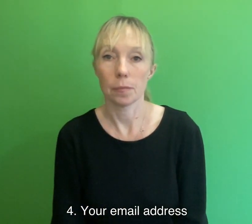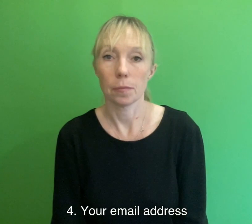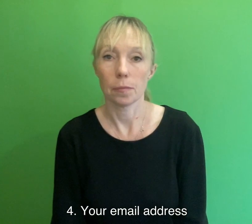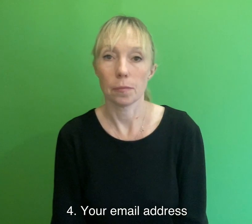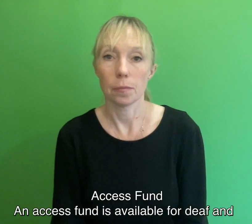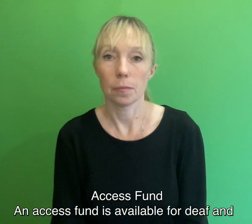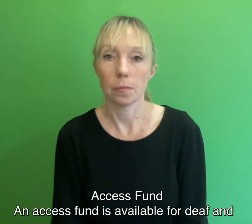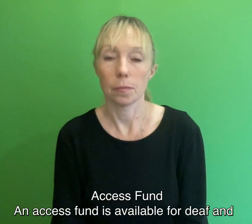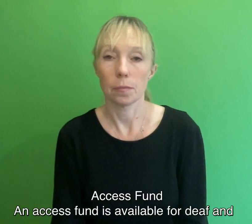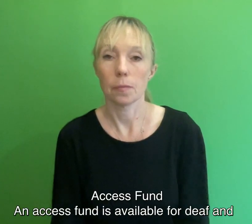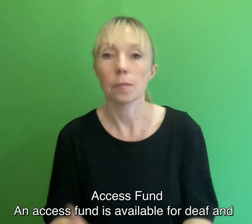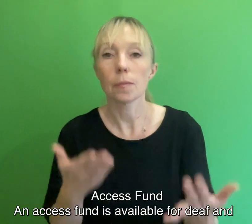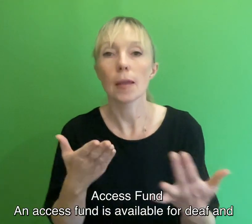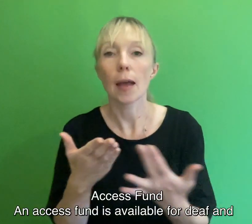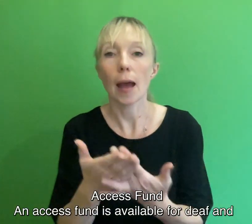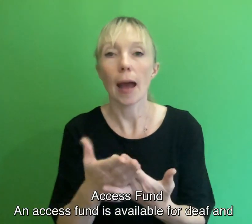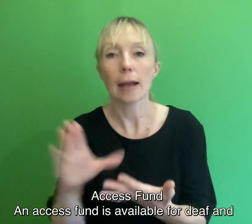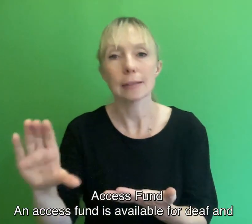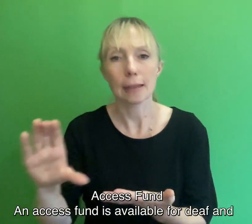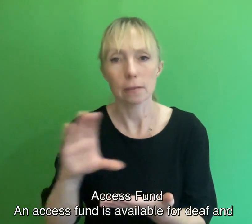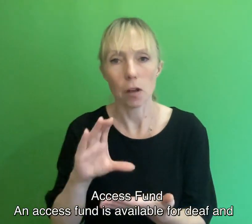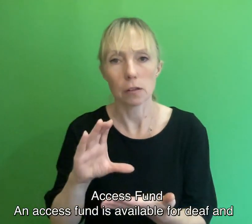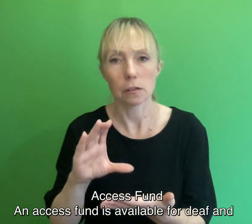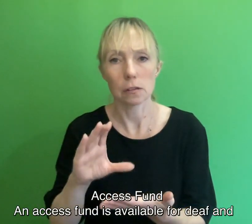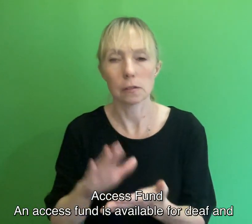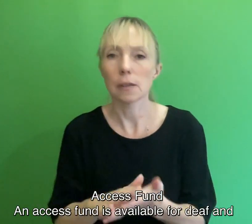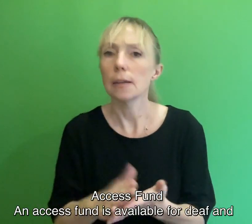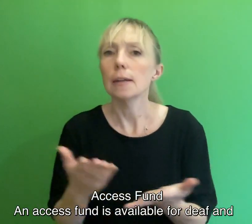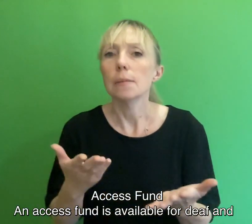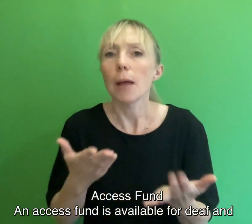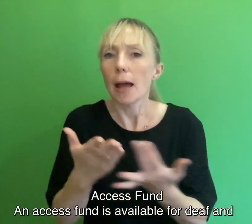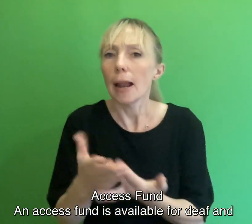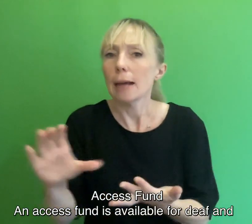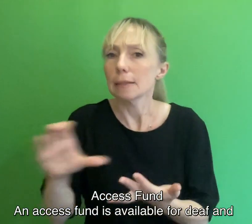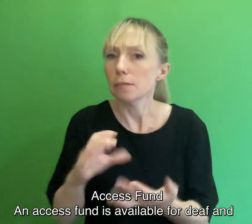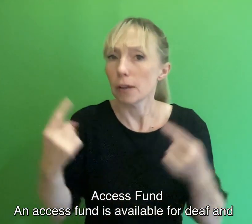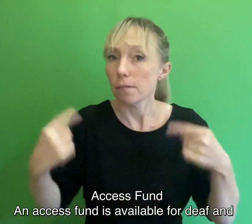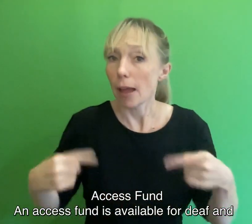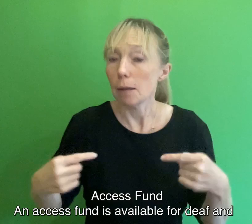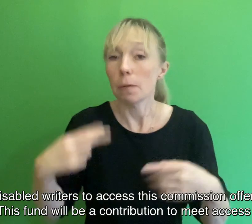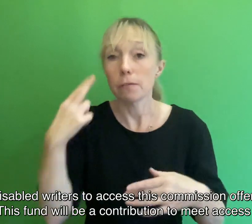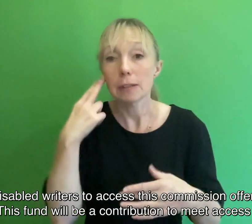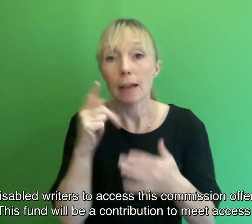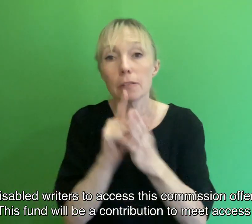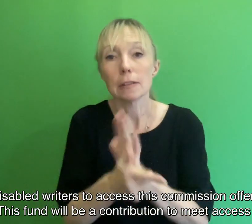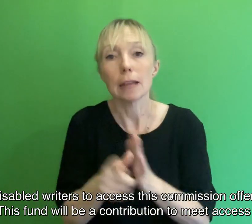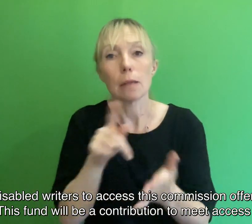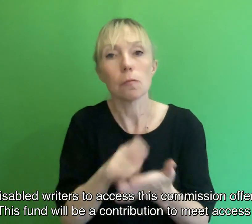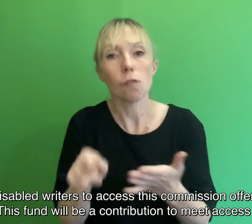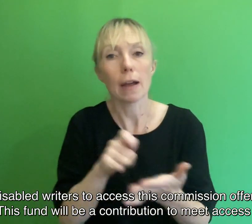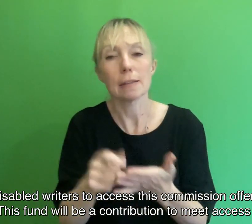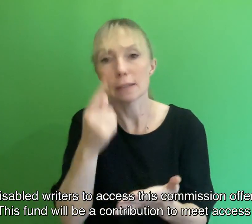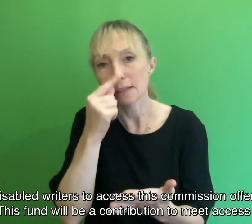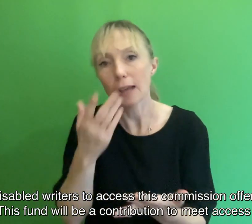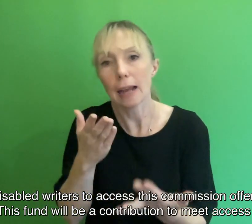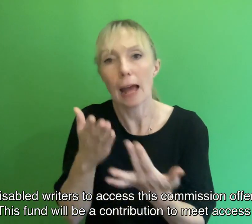Access fund An access fund is available for deaf and disabled writers to access this commission offer.